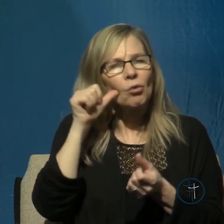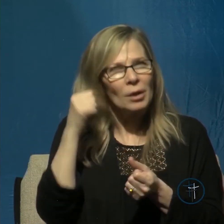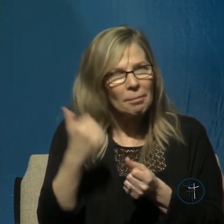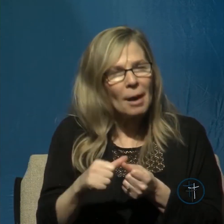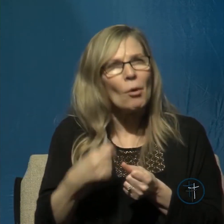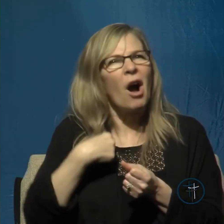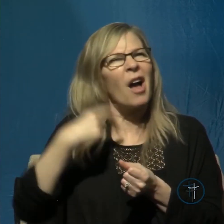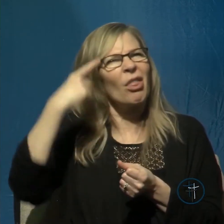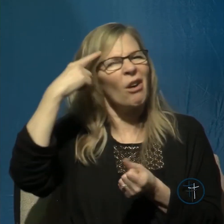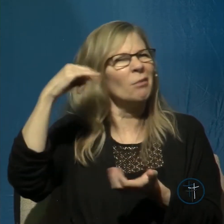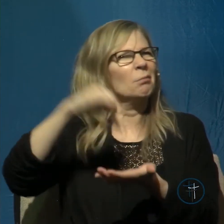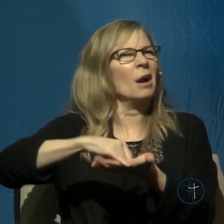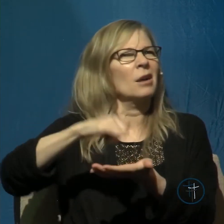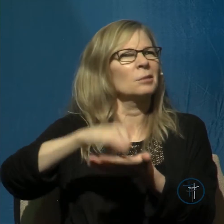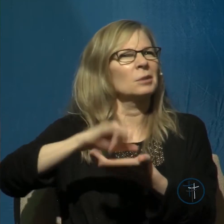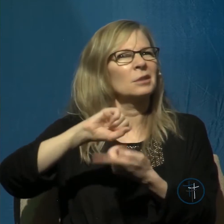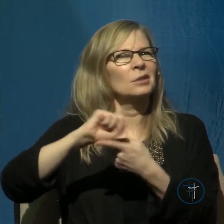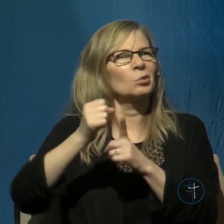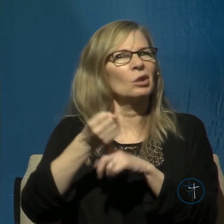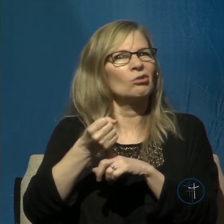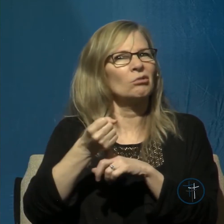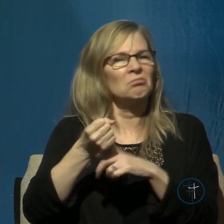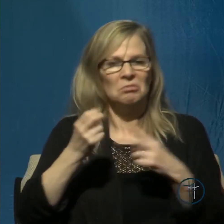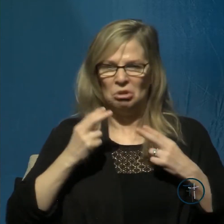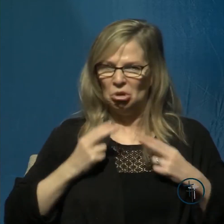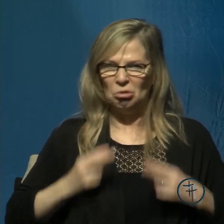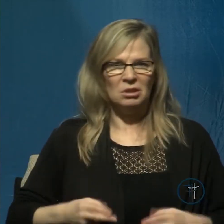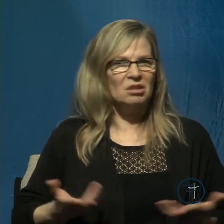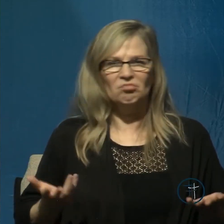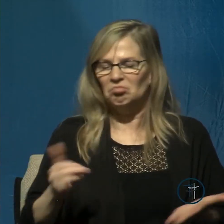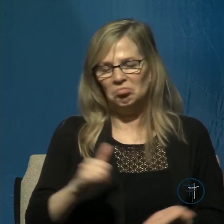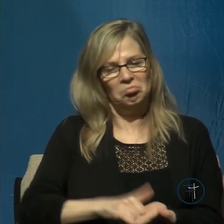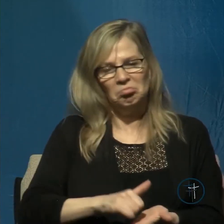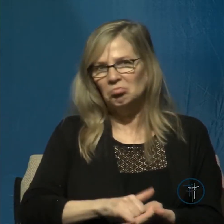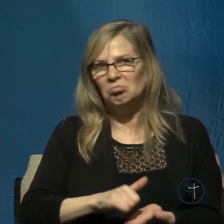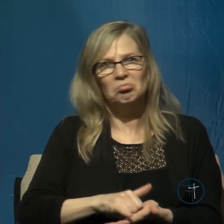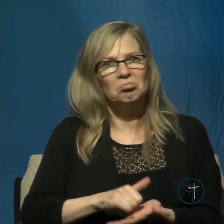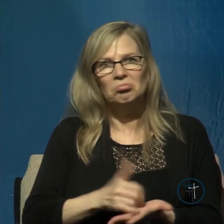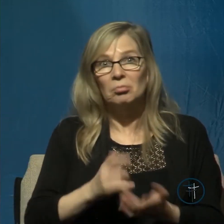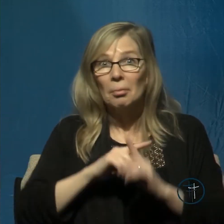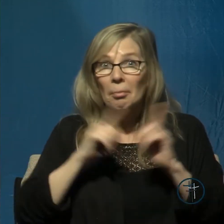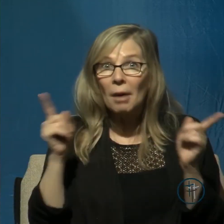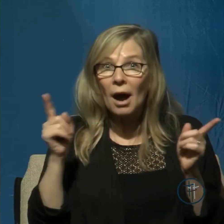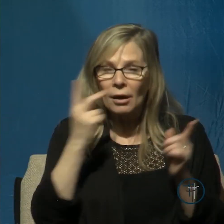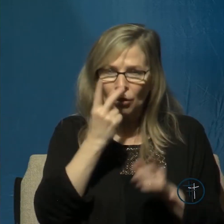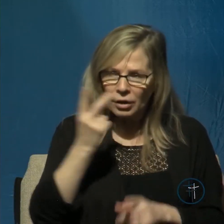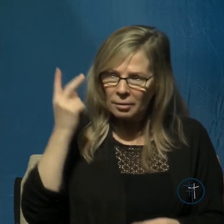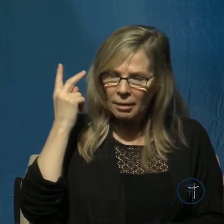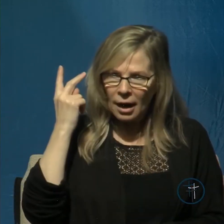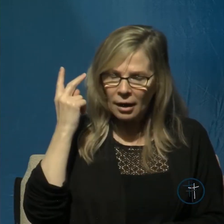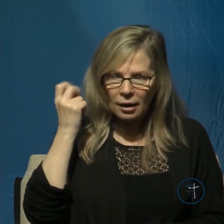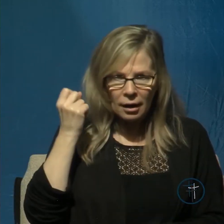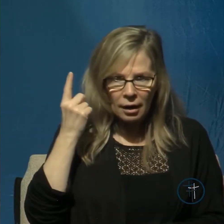situation humanly it was impossible but in looking back you realize but God delivered me